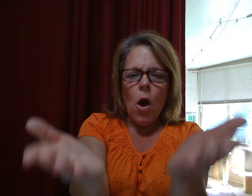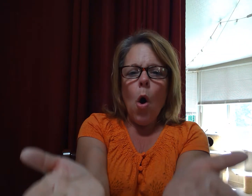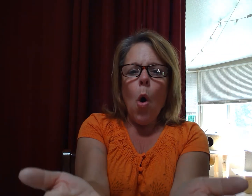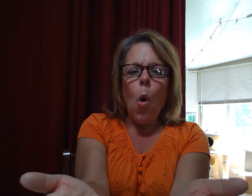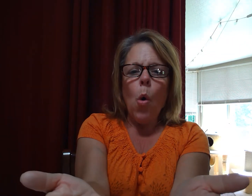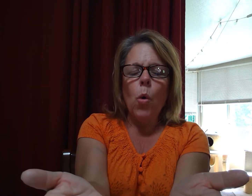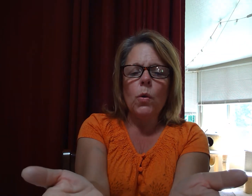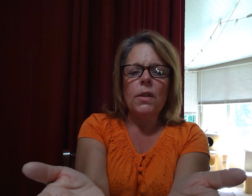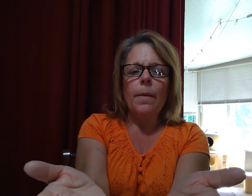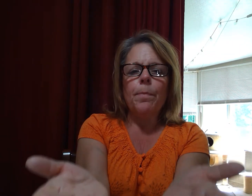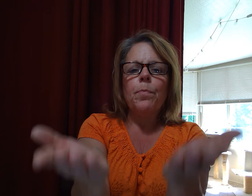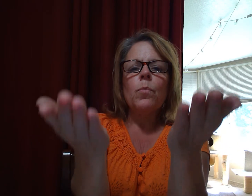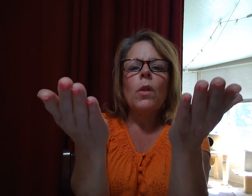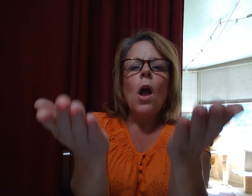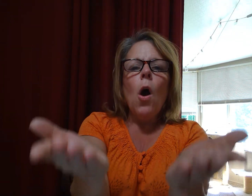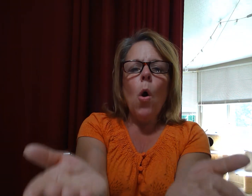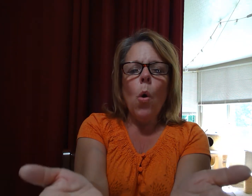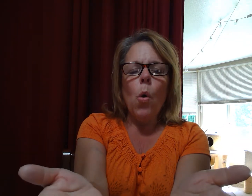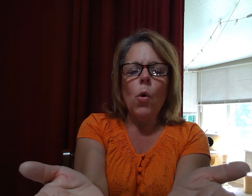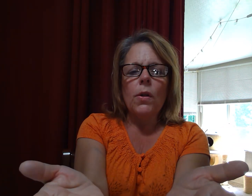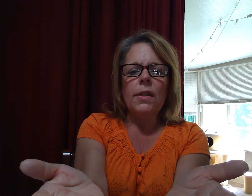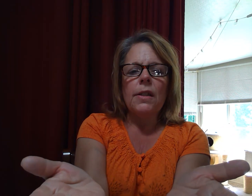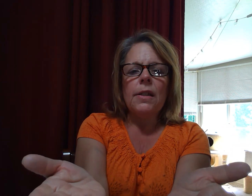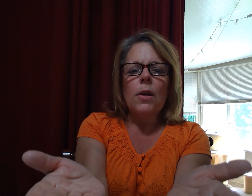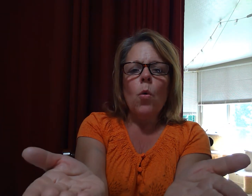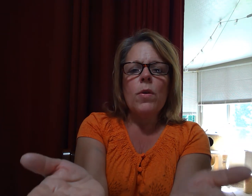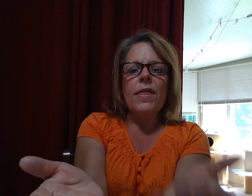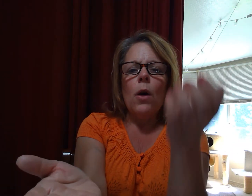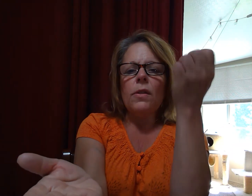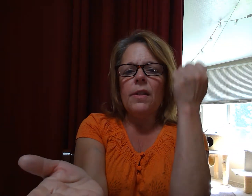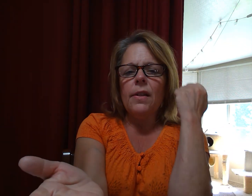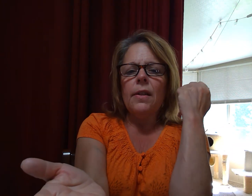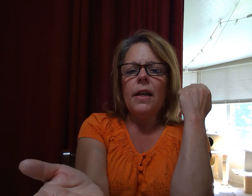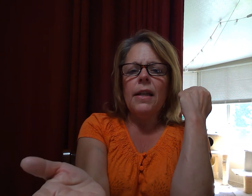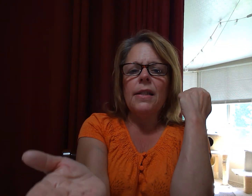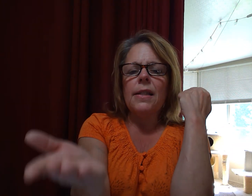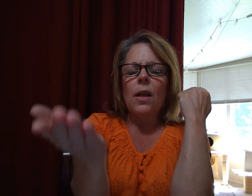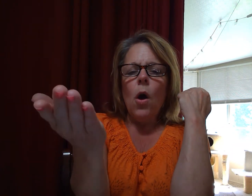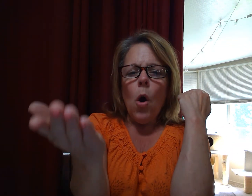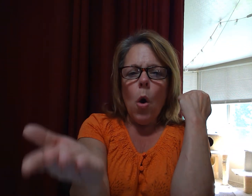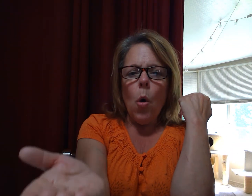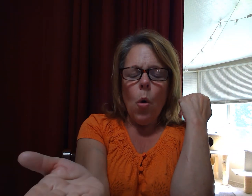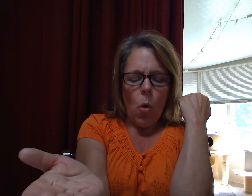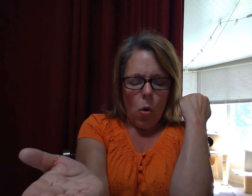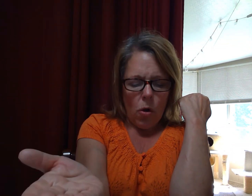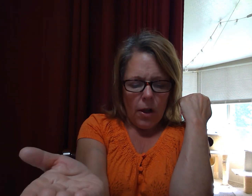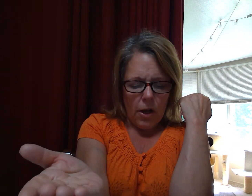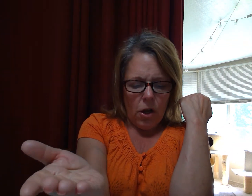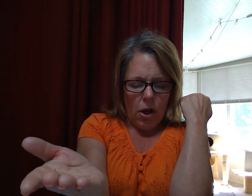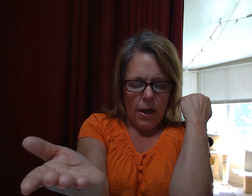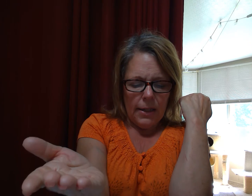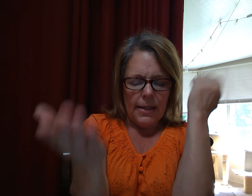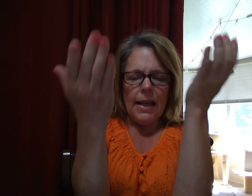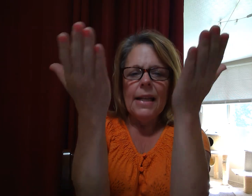hold. Hold. Without d. It's hole. Good. Say